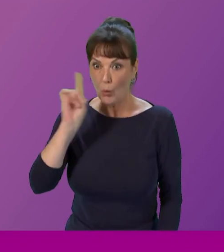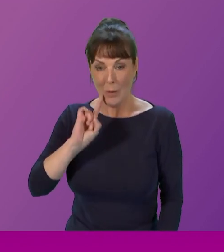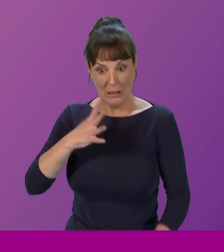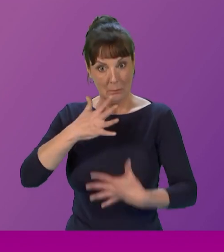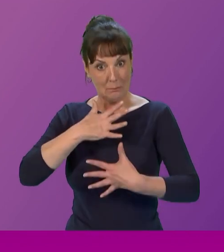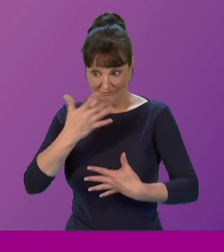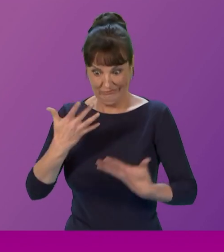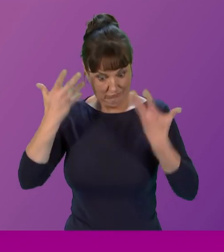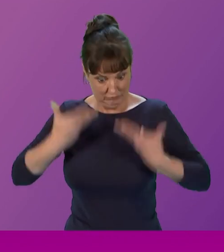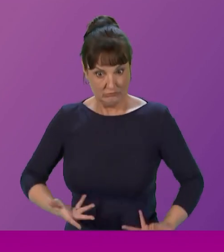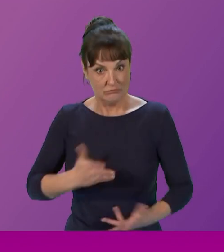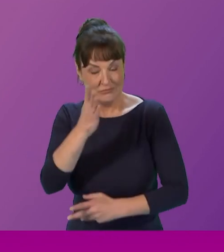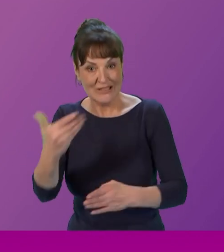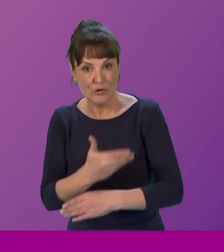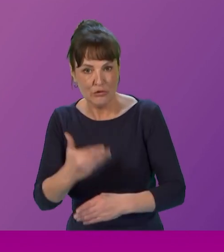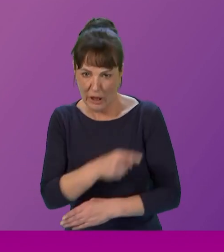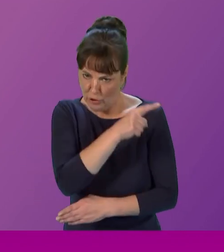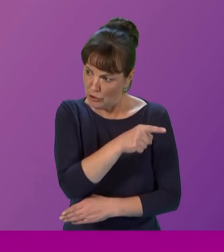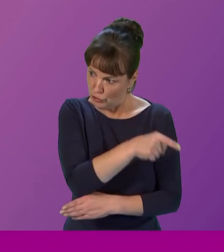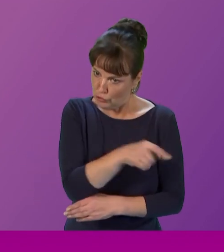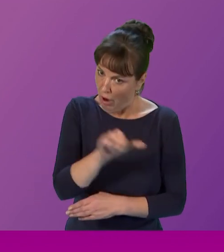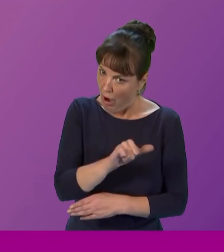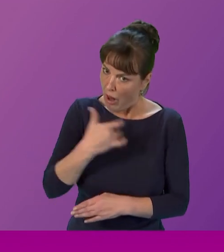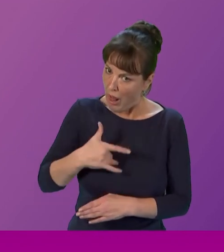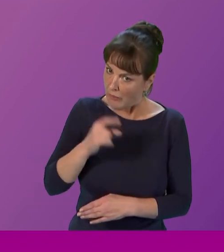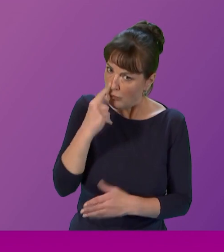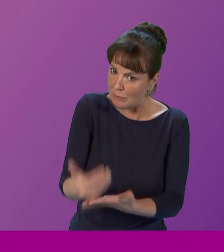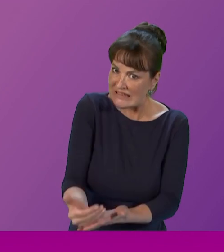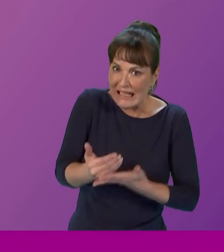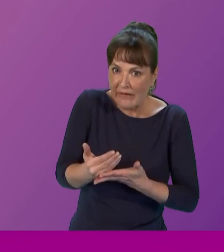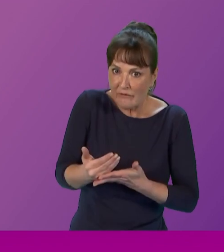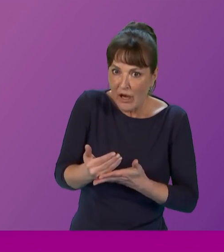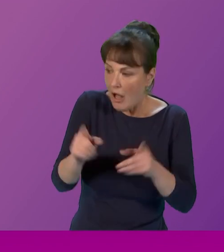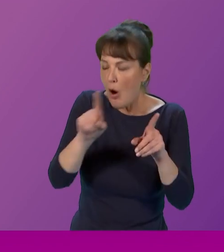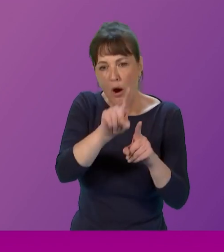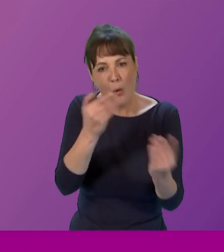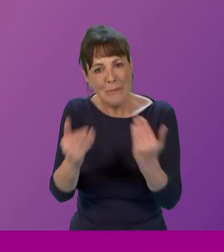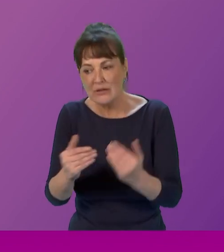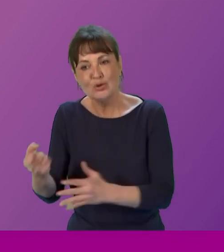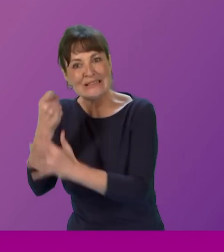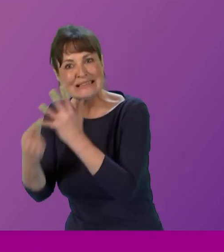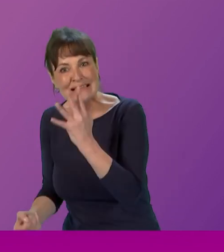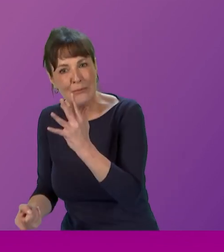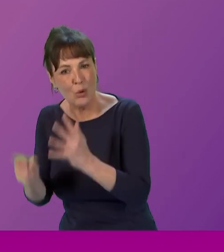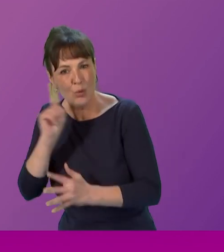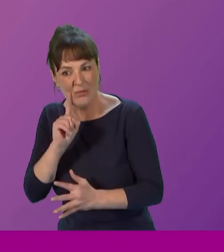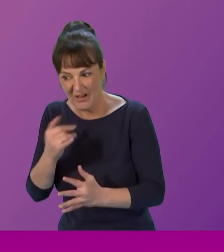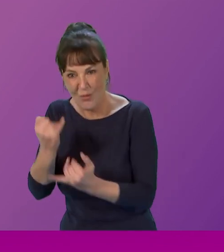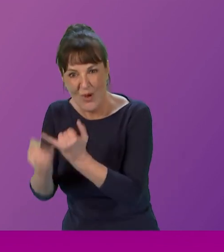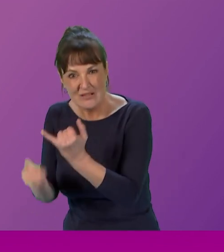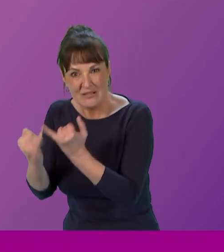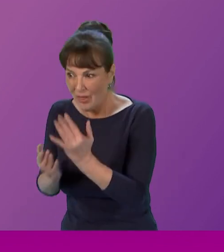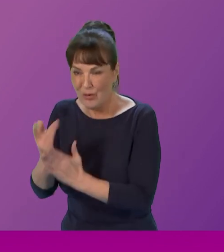improve with gender equality protections an older black disabled woman might continue to be hampered by